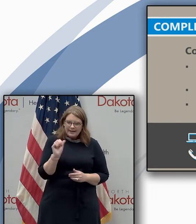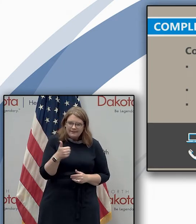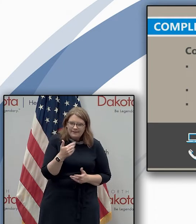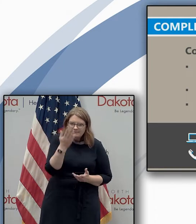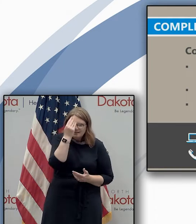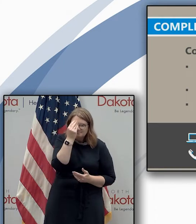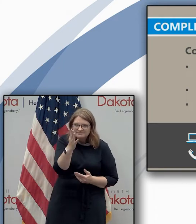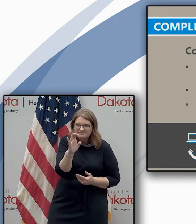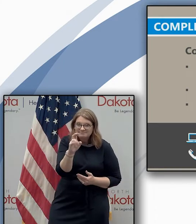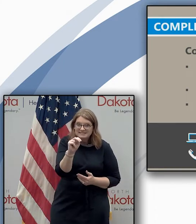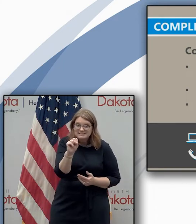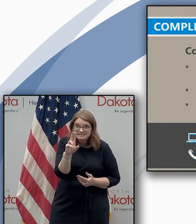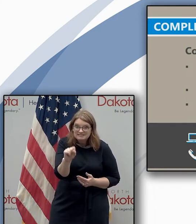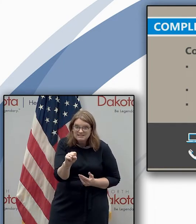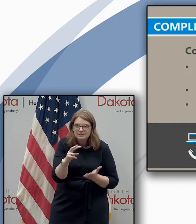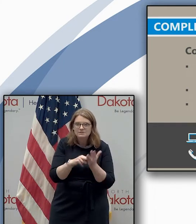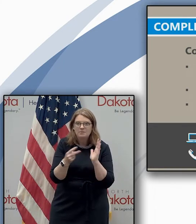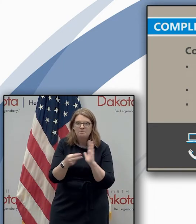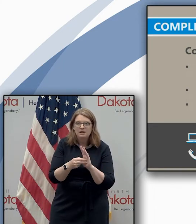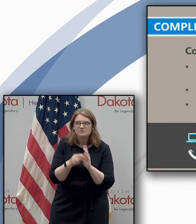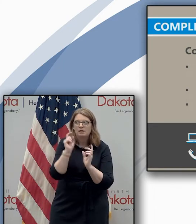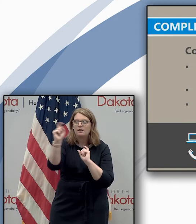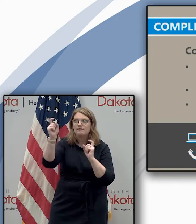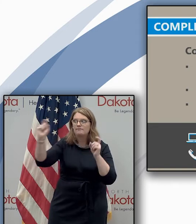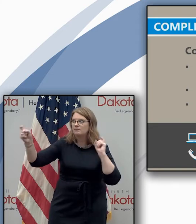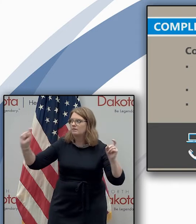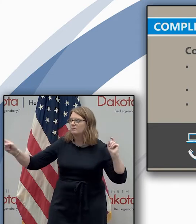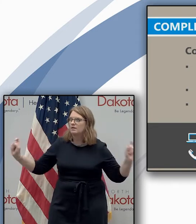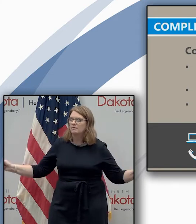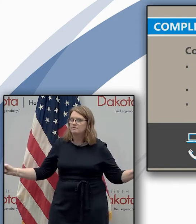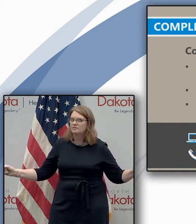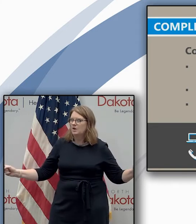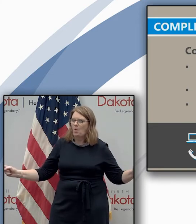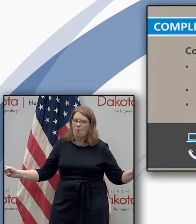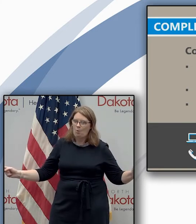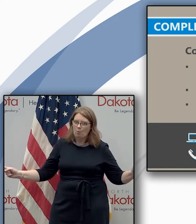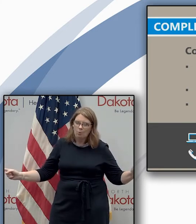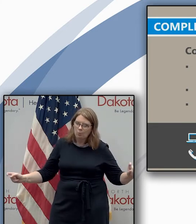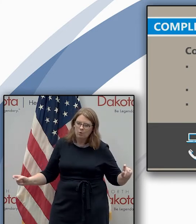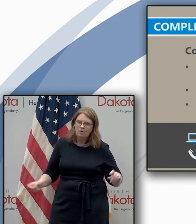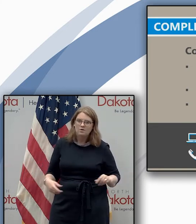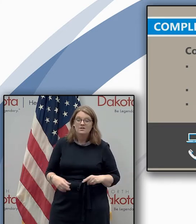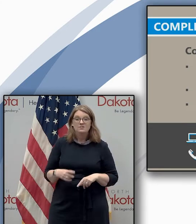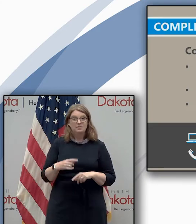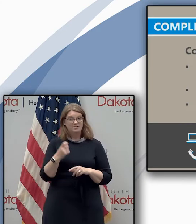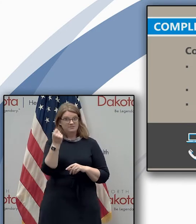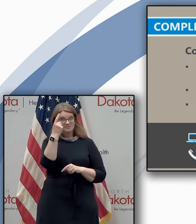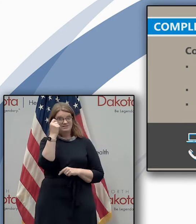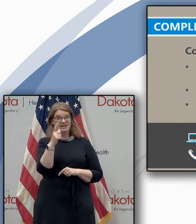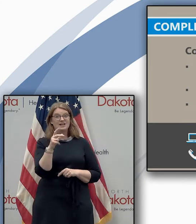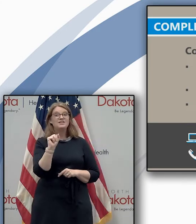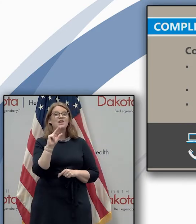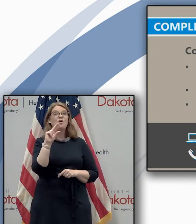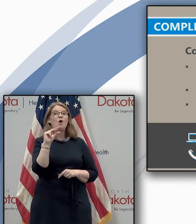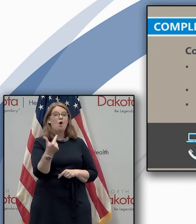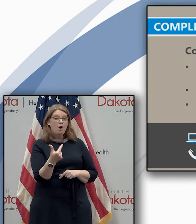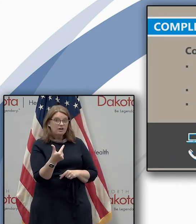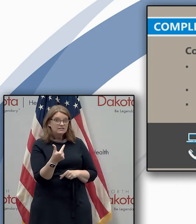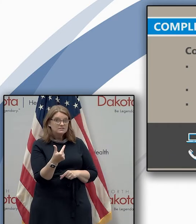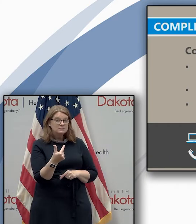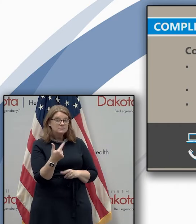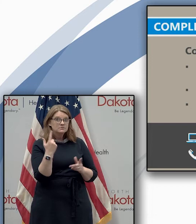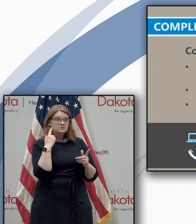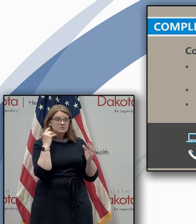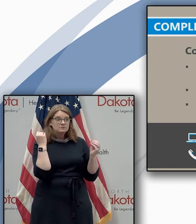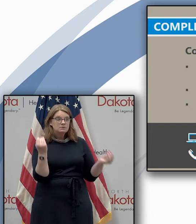bureau does not go to any other part of the government but starting in august if they haven't heard from you the census bureau will send employees